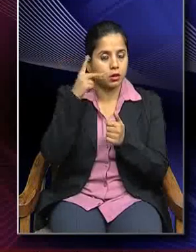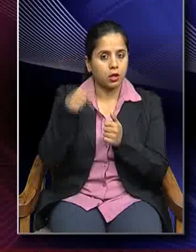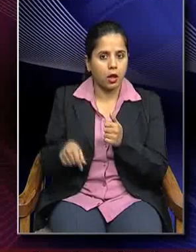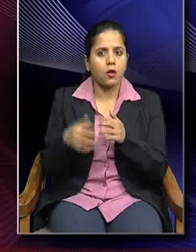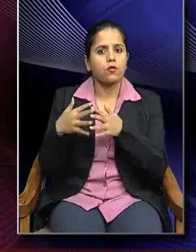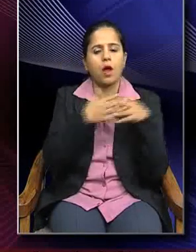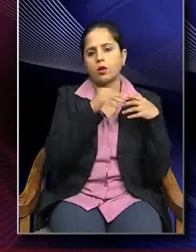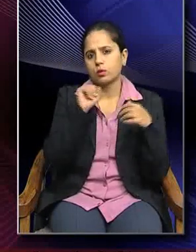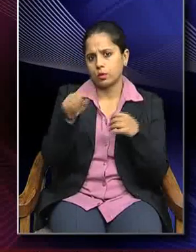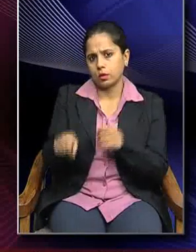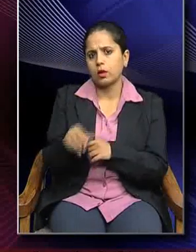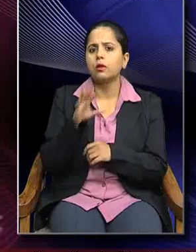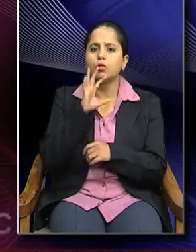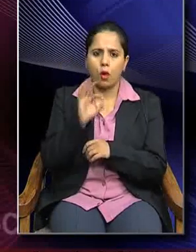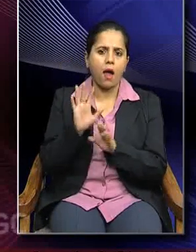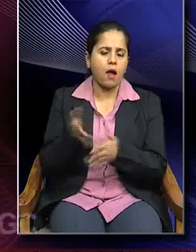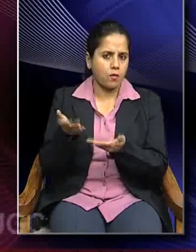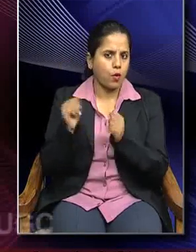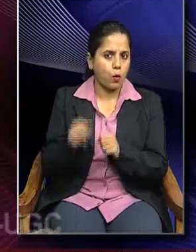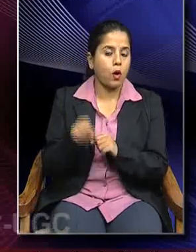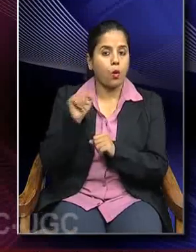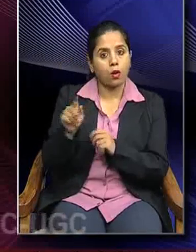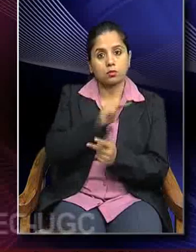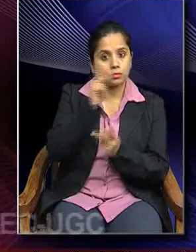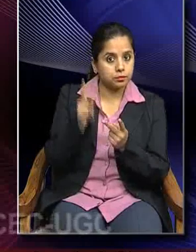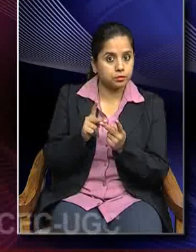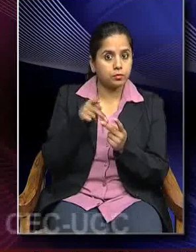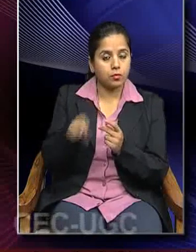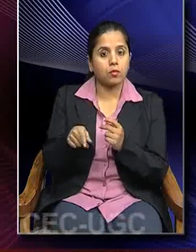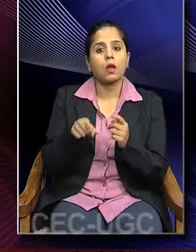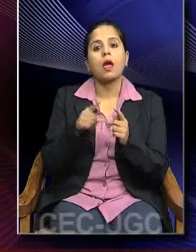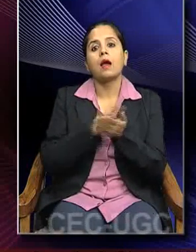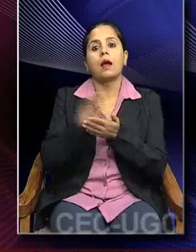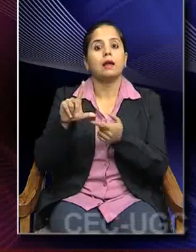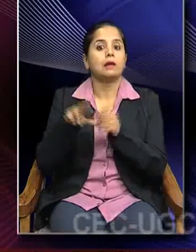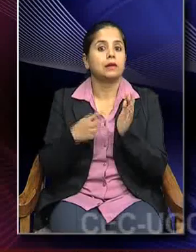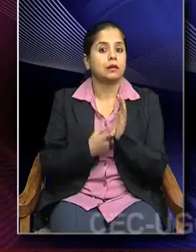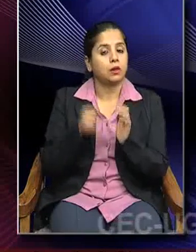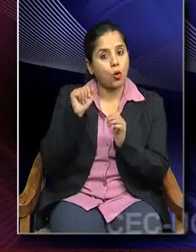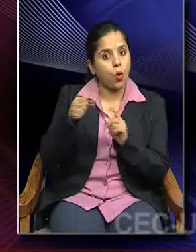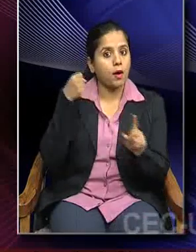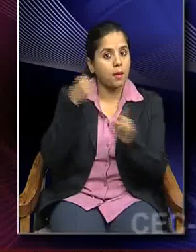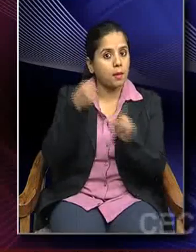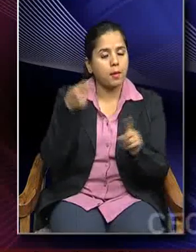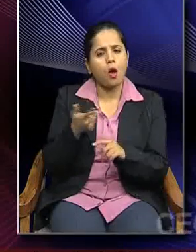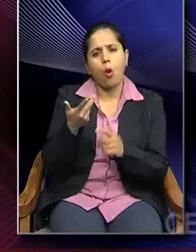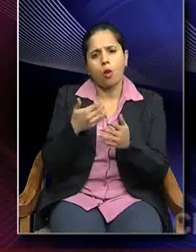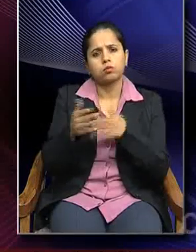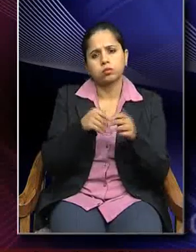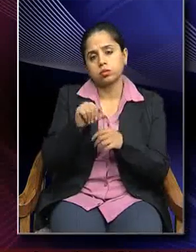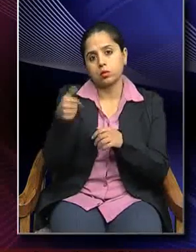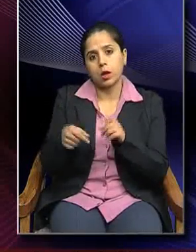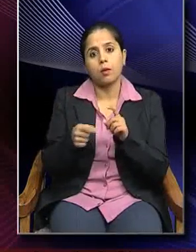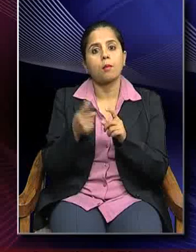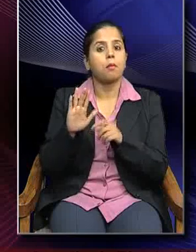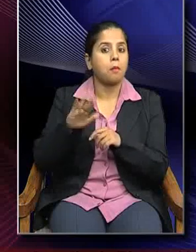of it of course it had a very profound Hellenistic impact. Even otherwise post